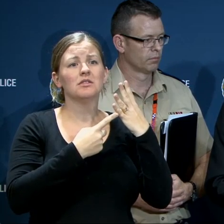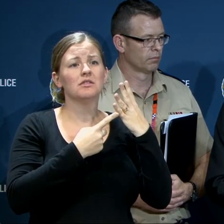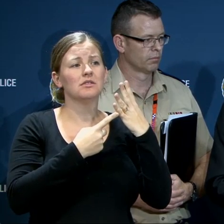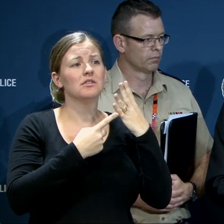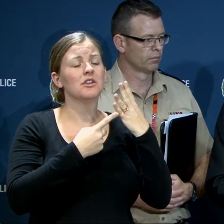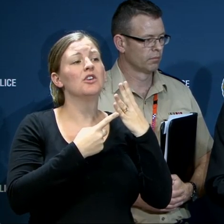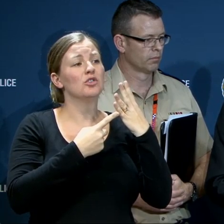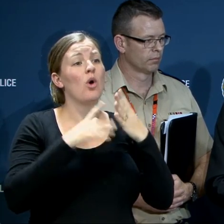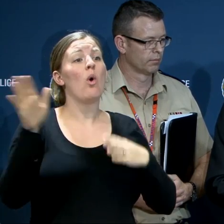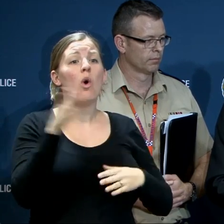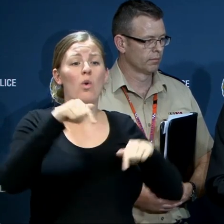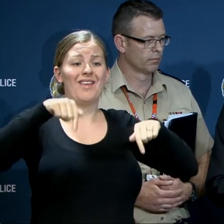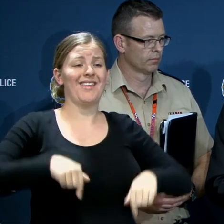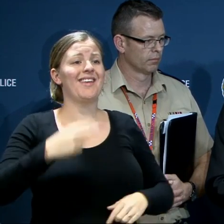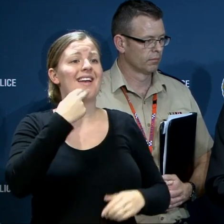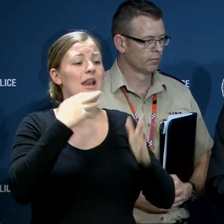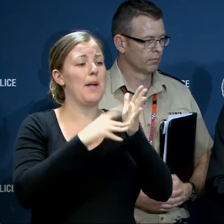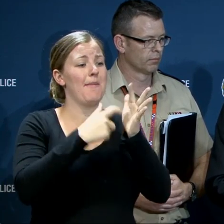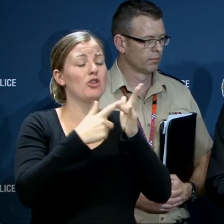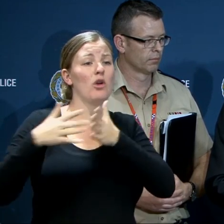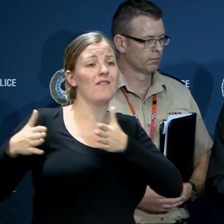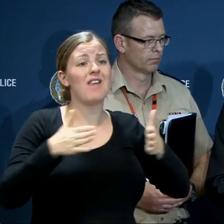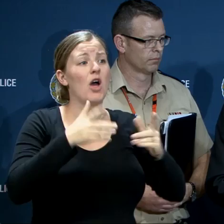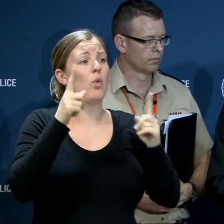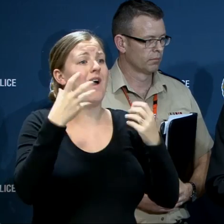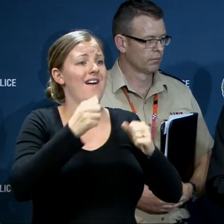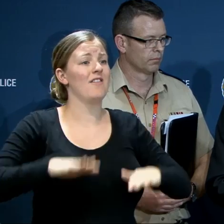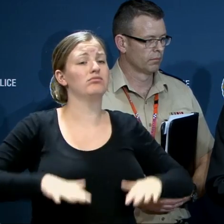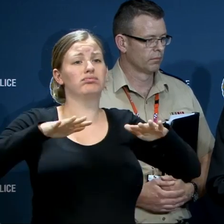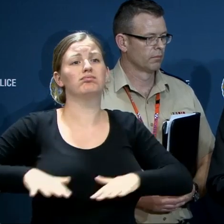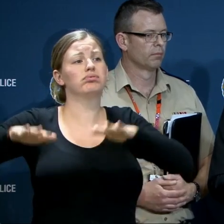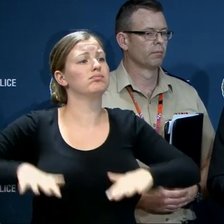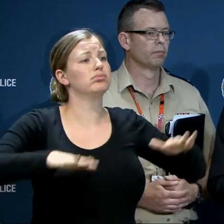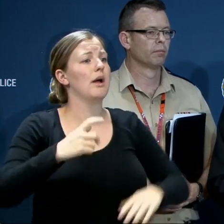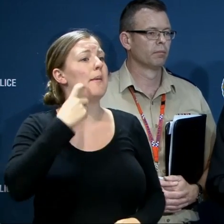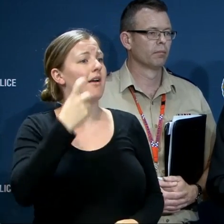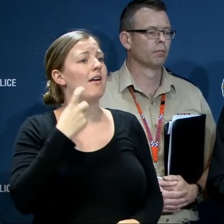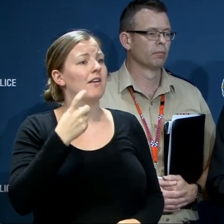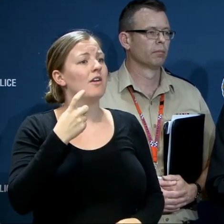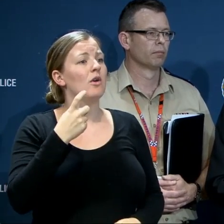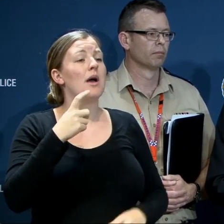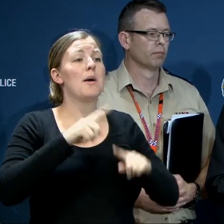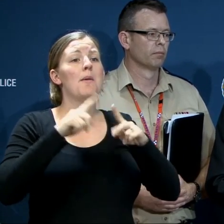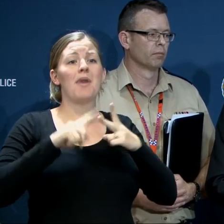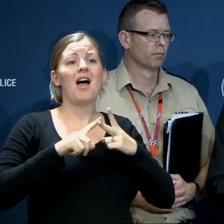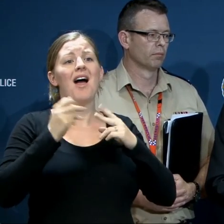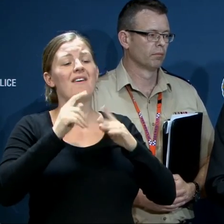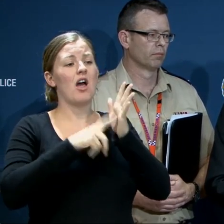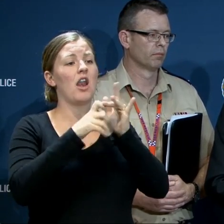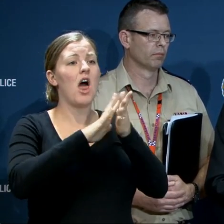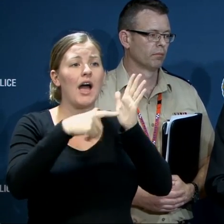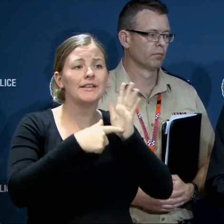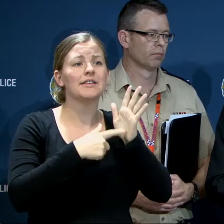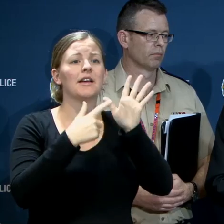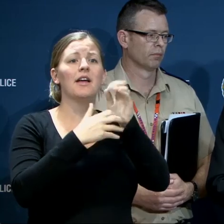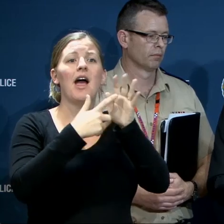the major rivers through the Adelaide metropolitan area and we also have some flood warnings outside the metropolitan area light and Angus